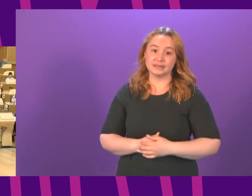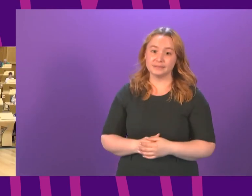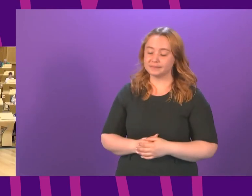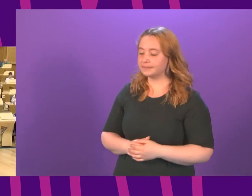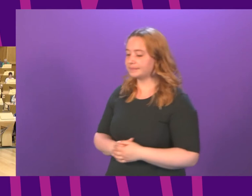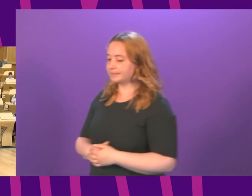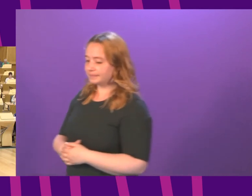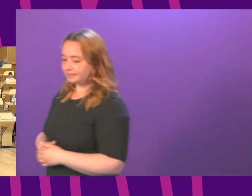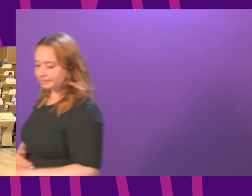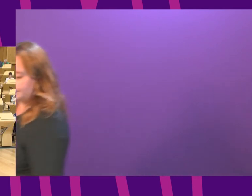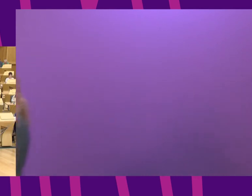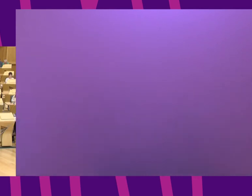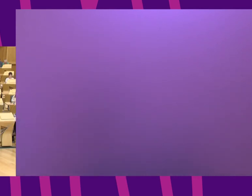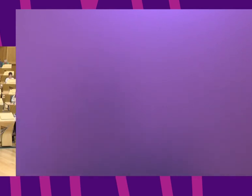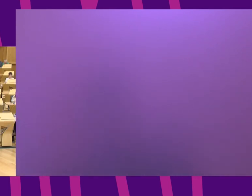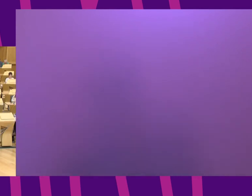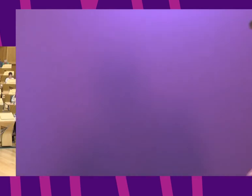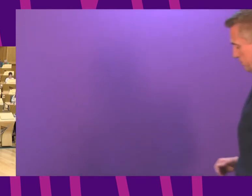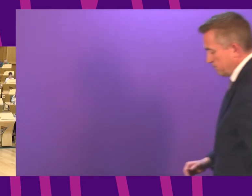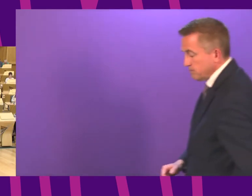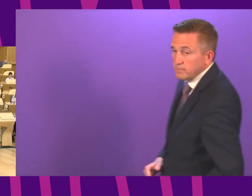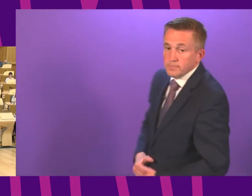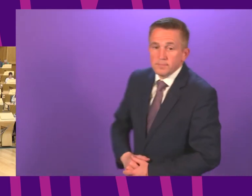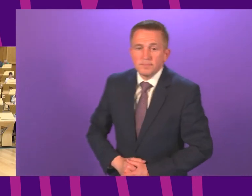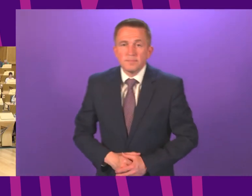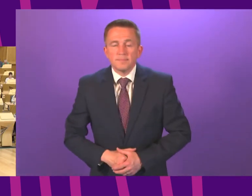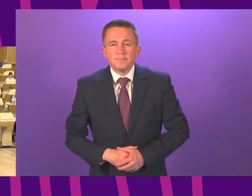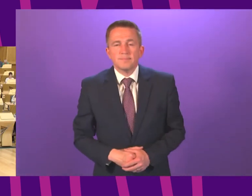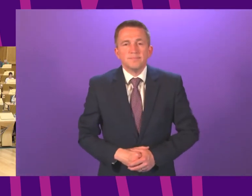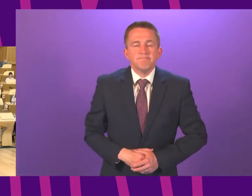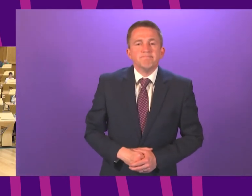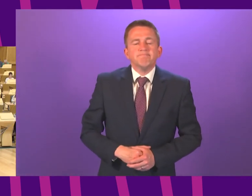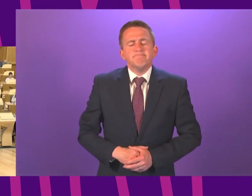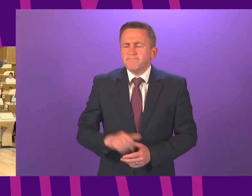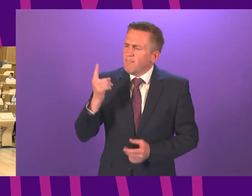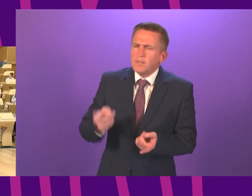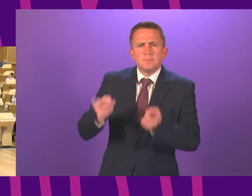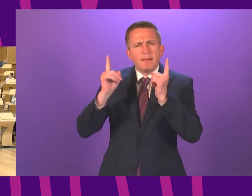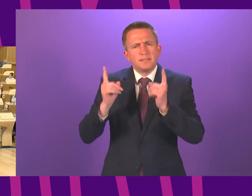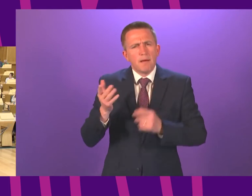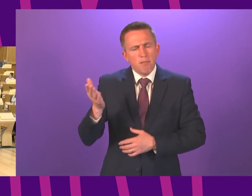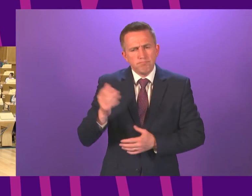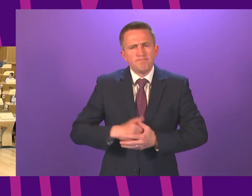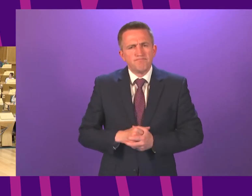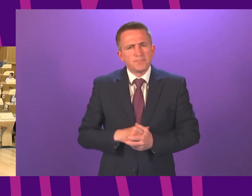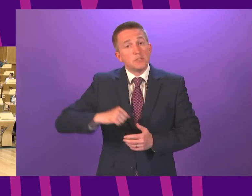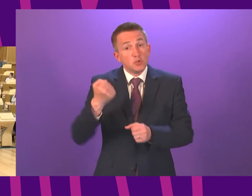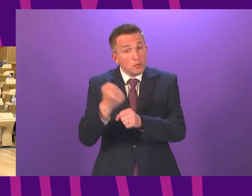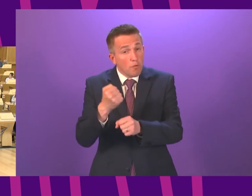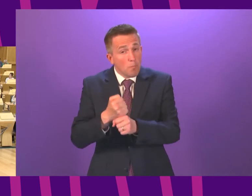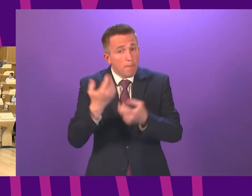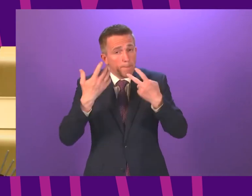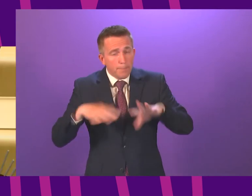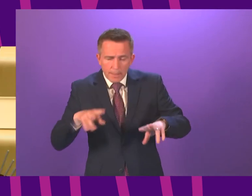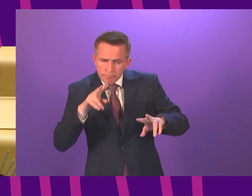Elena Whittam to be followed by Miles Briggs thank you presiding officer to ask the first minister if the Scottish government has assessed the impact